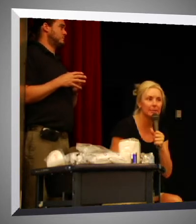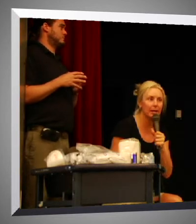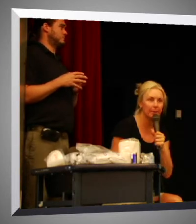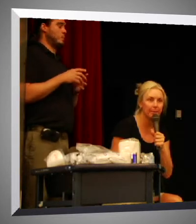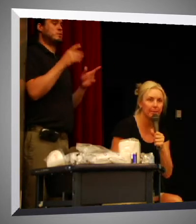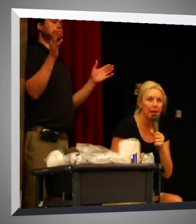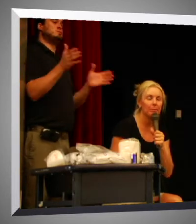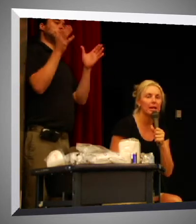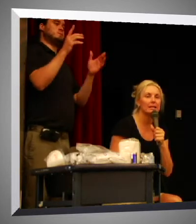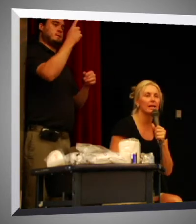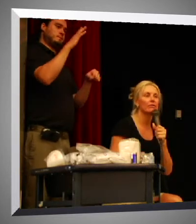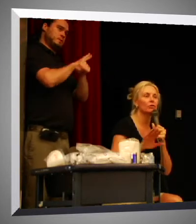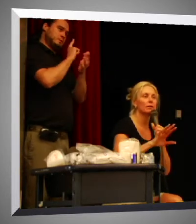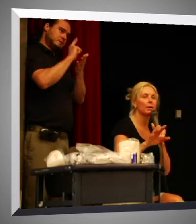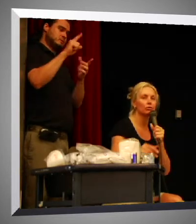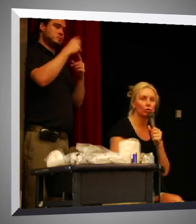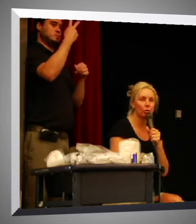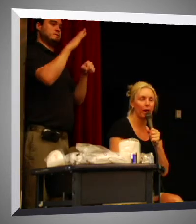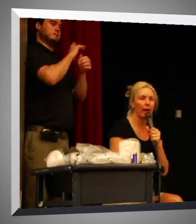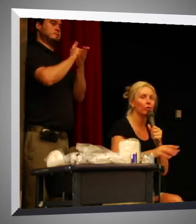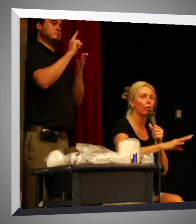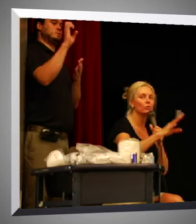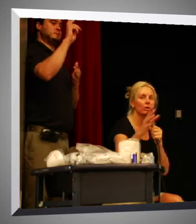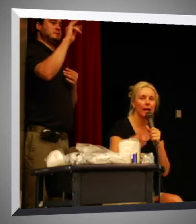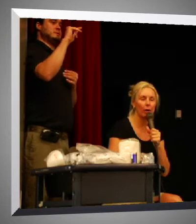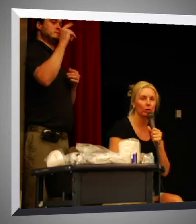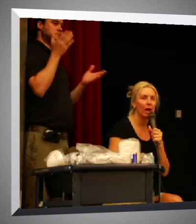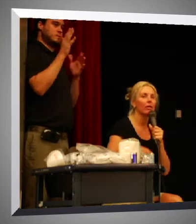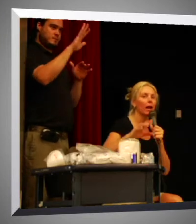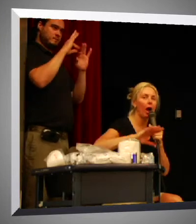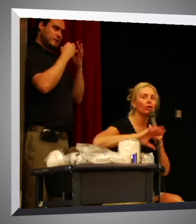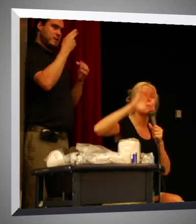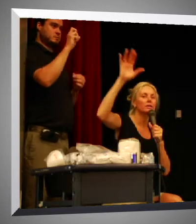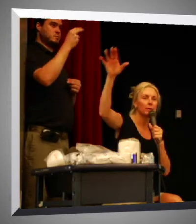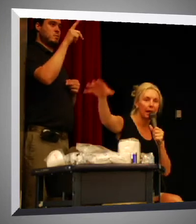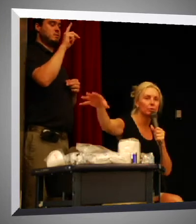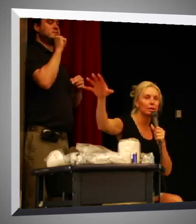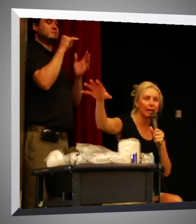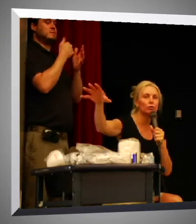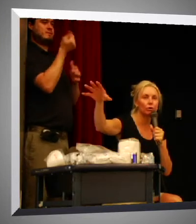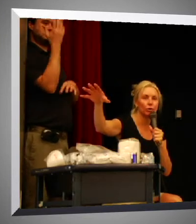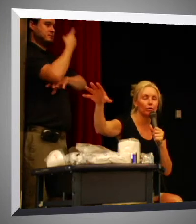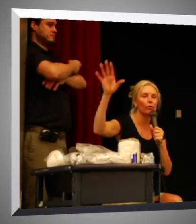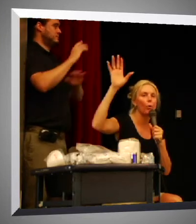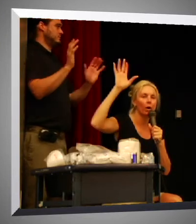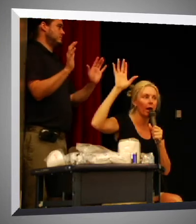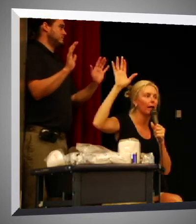minimum. Because if there is a major earthquake, and the roads are down, they aren't going to be able to get to you for a